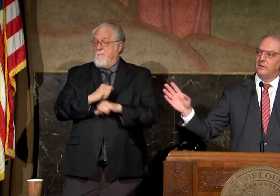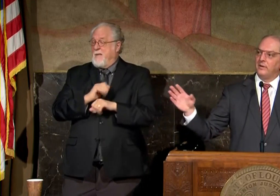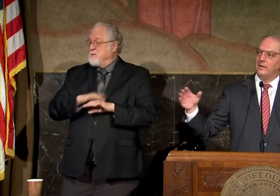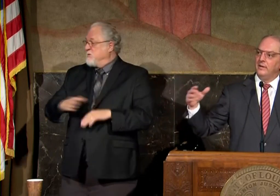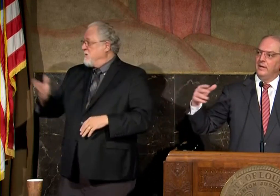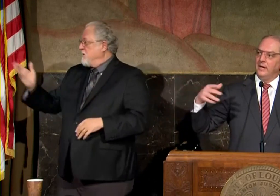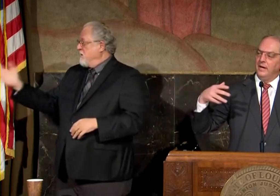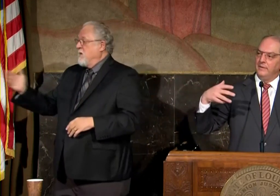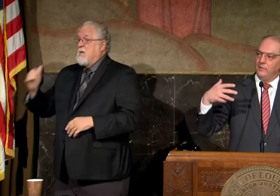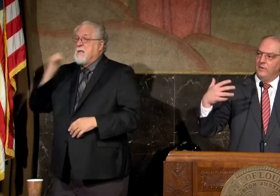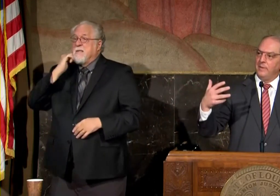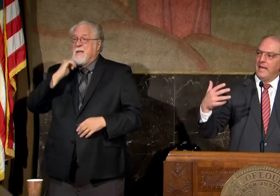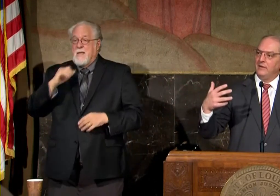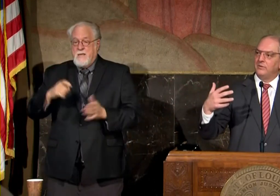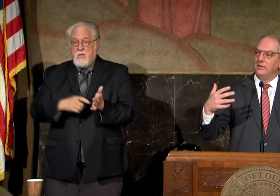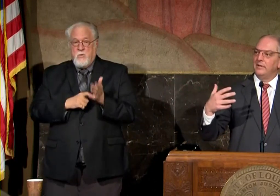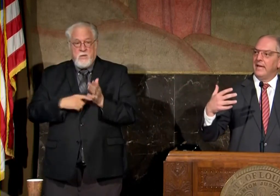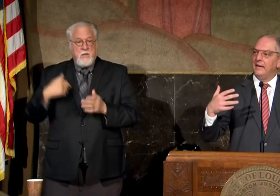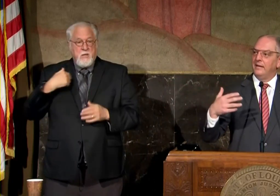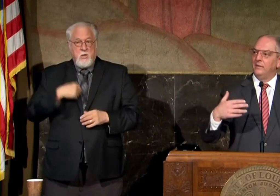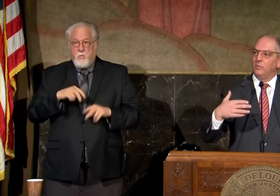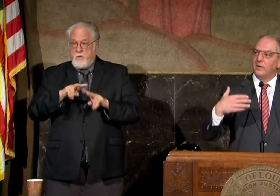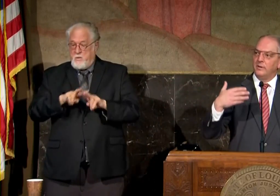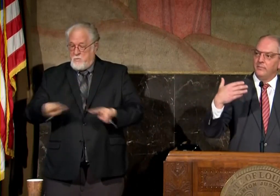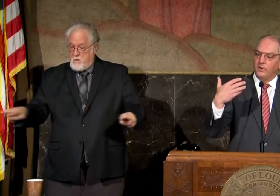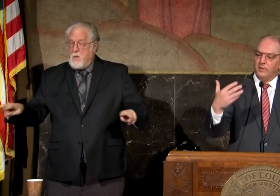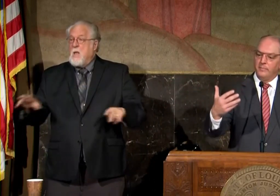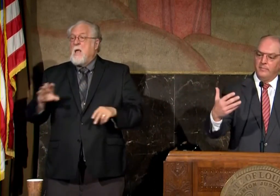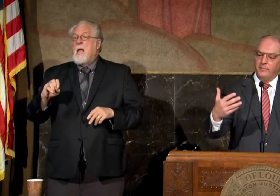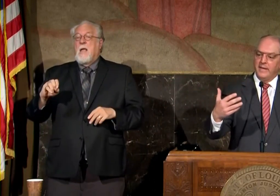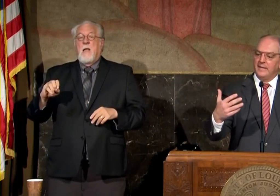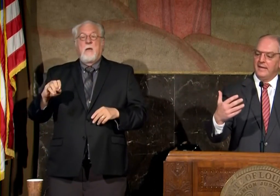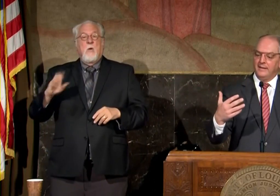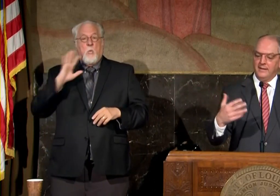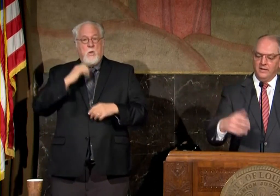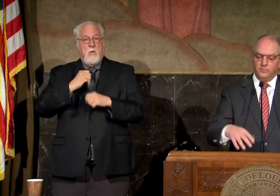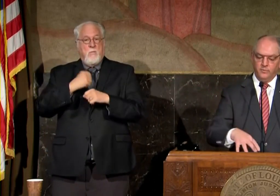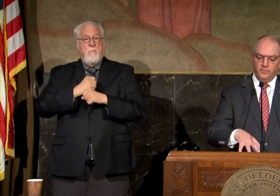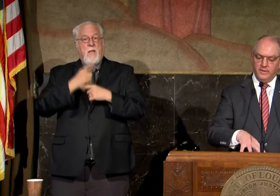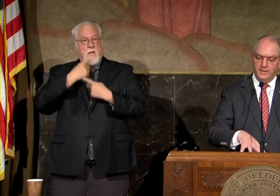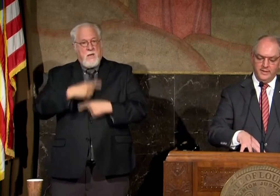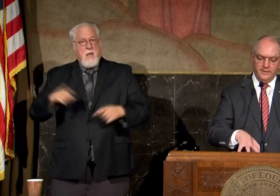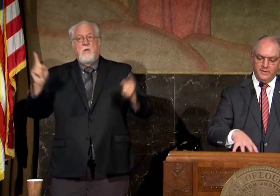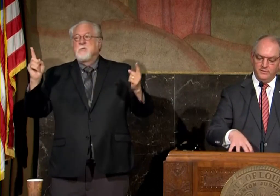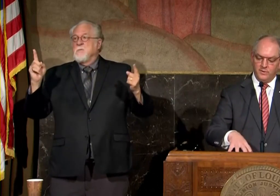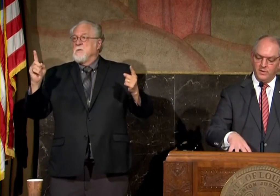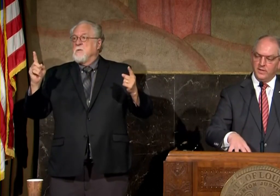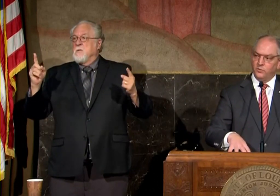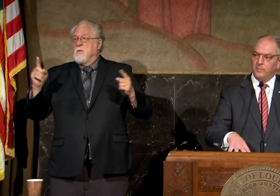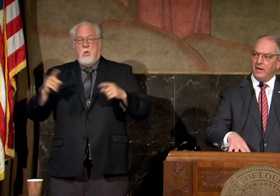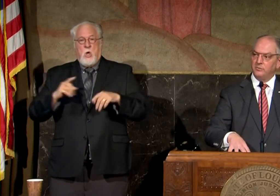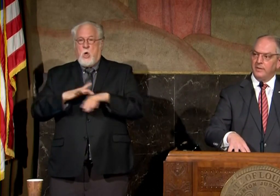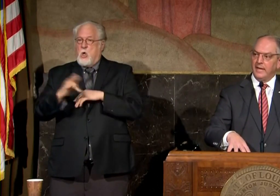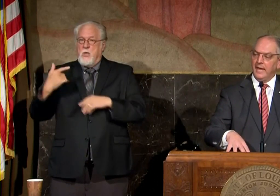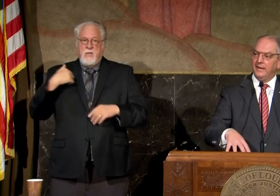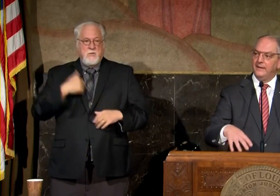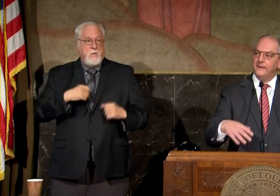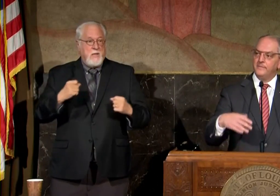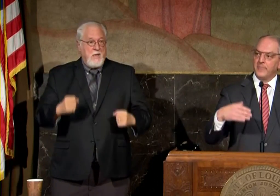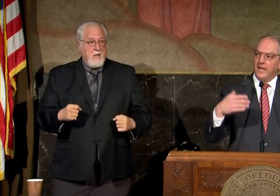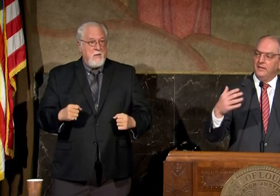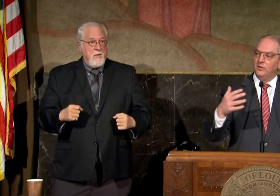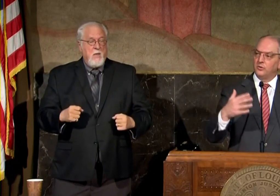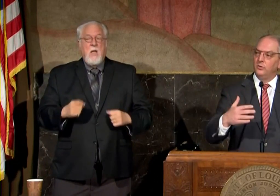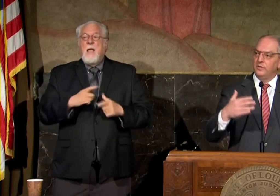criteria uh that we've been asked to look at and we're going to we're going to make that announcement uh as early as we possibly can